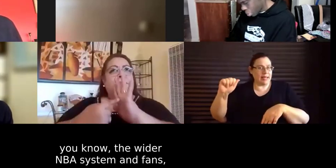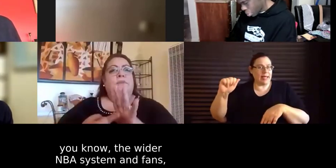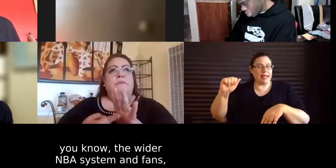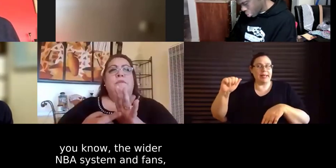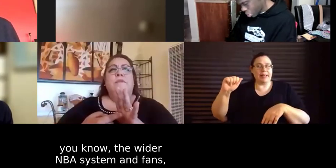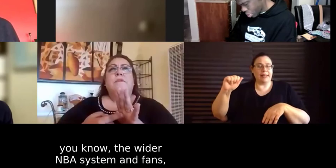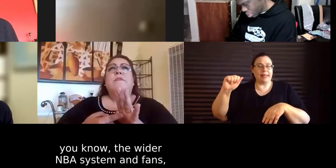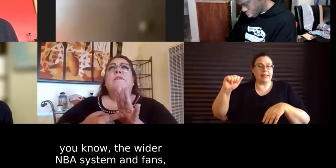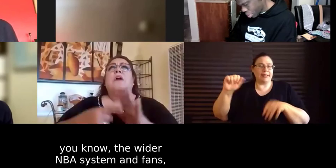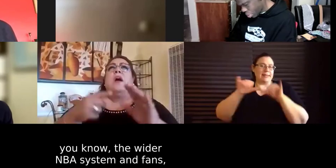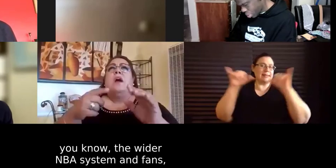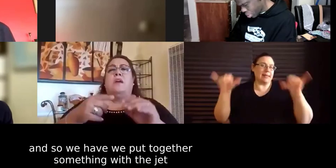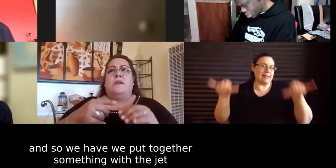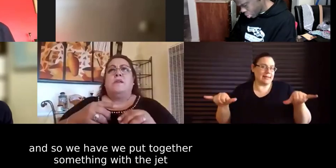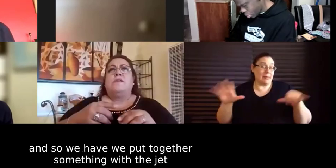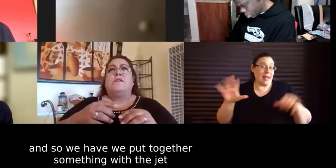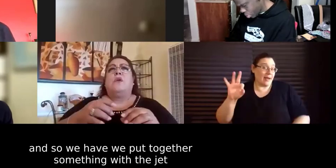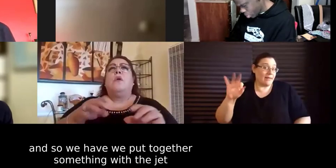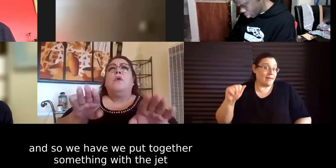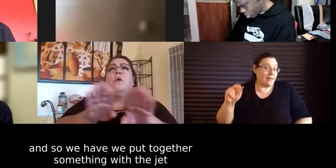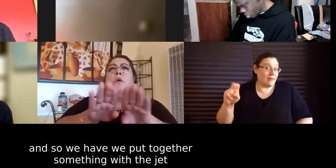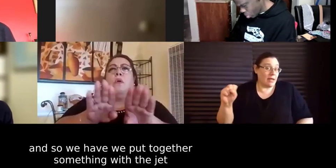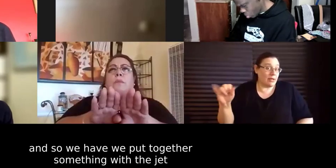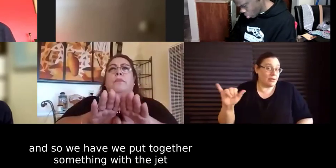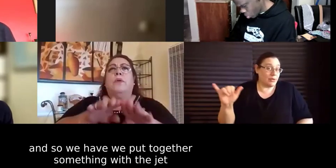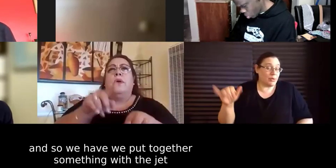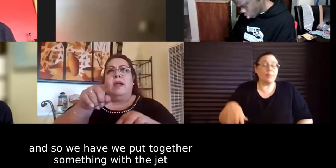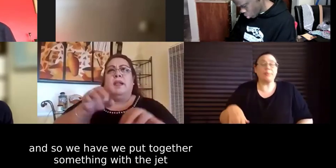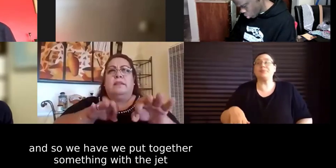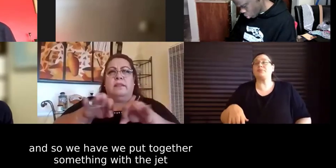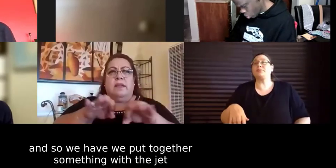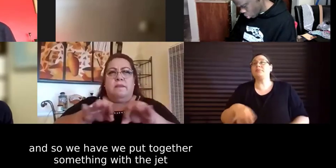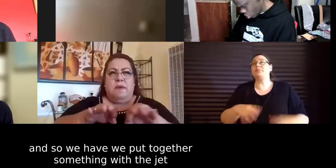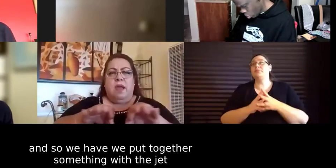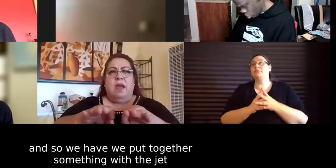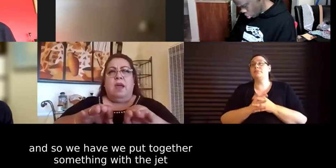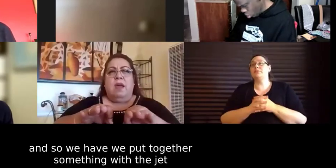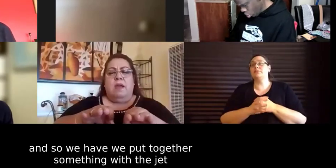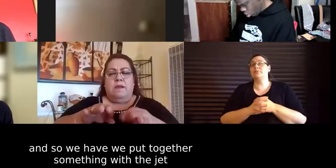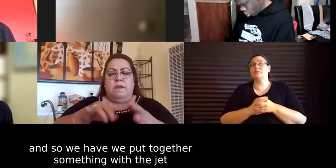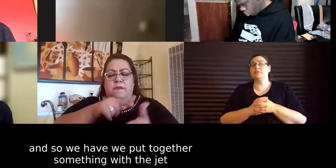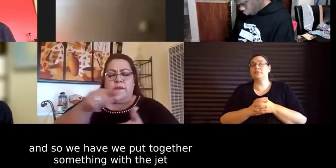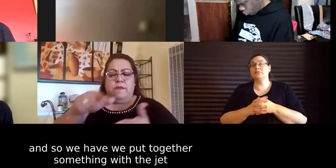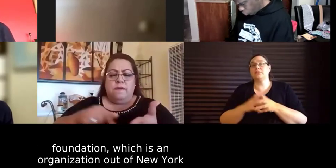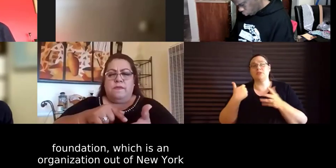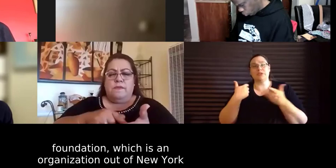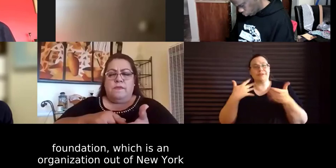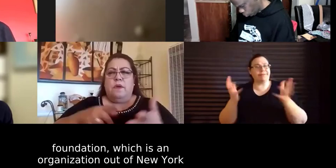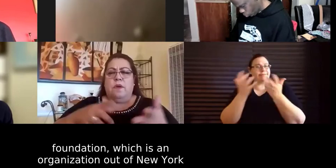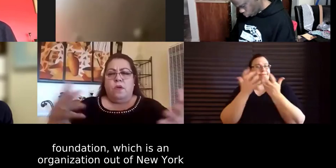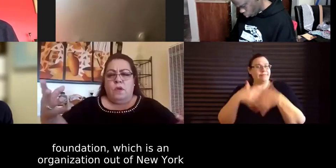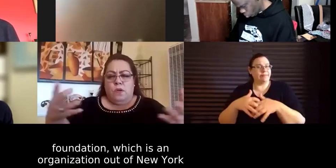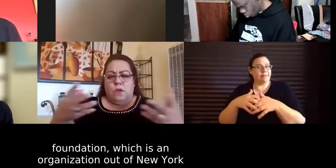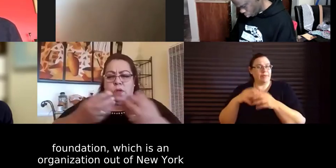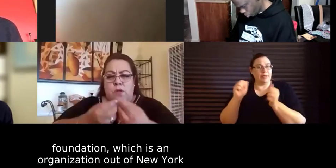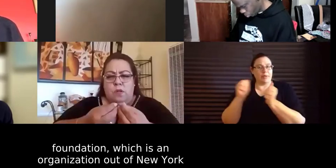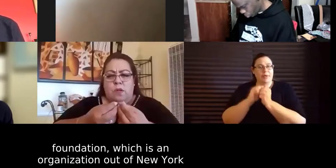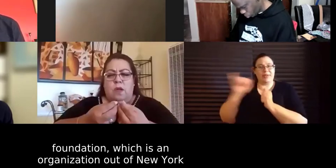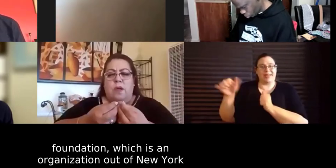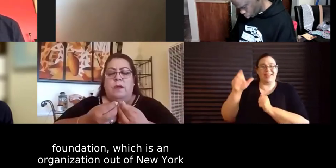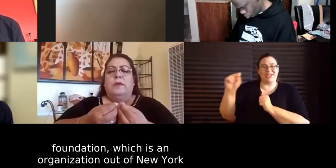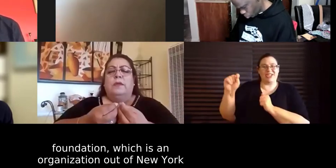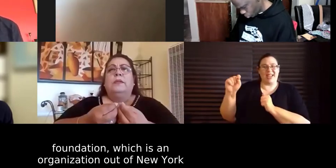system and fans and so we have we um put together something with the jed foundation which is